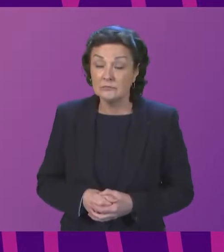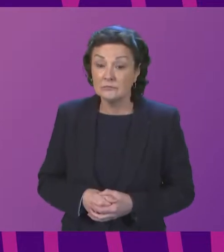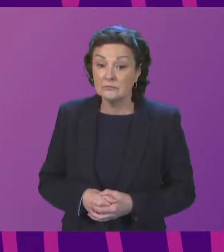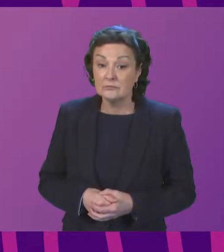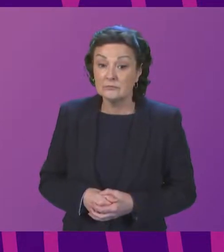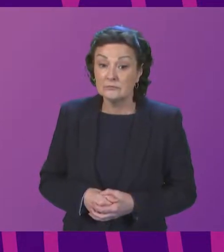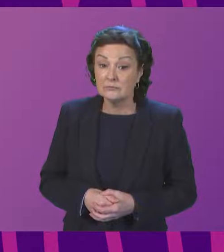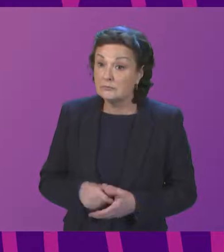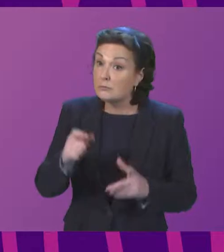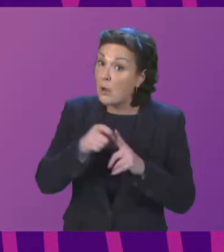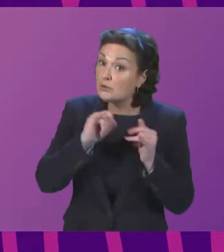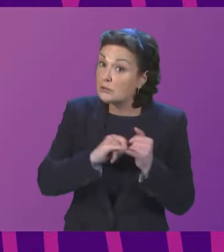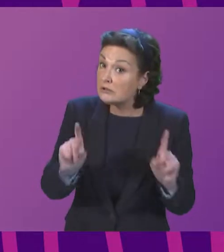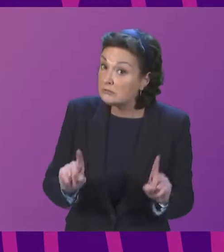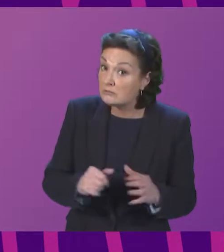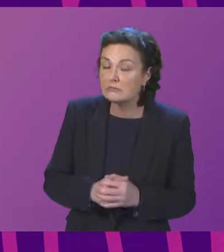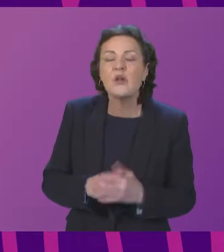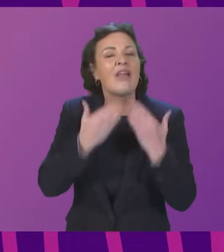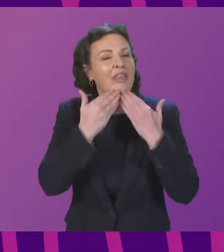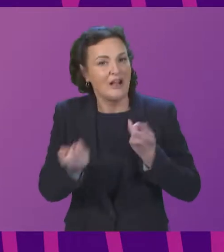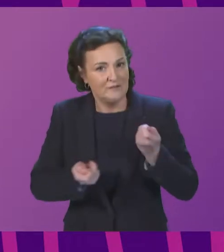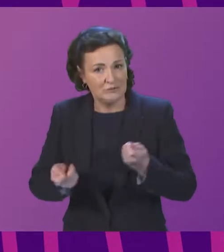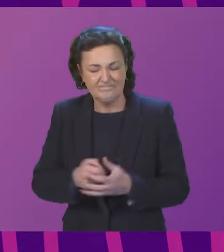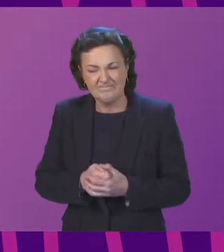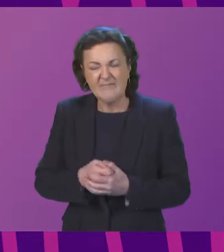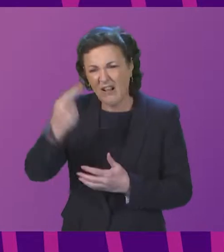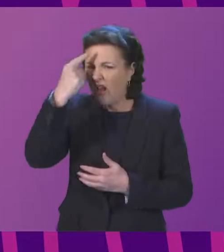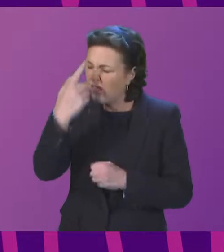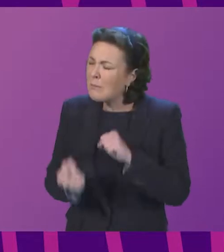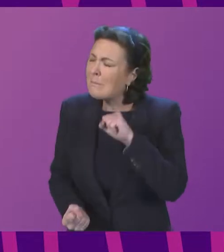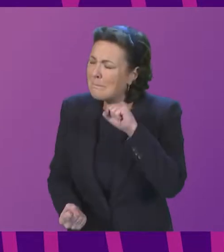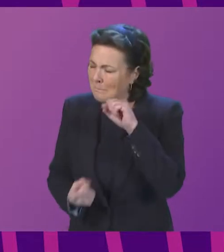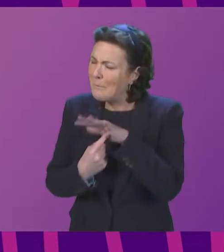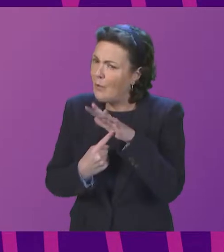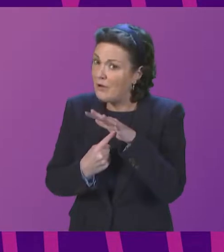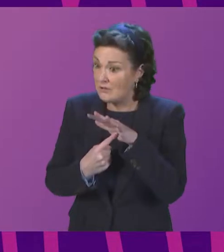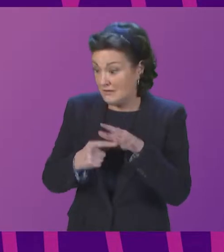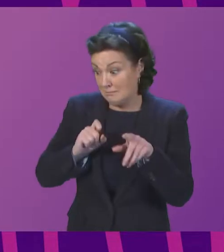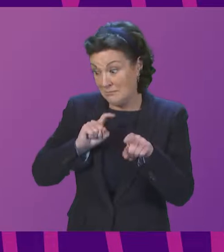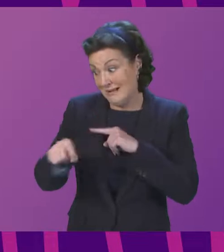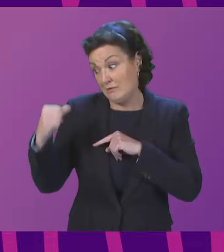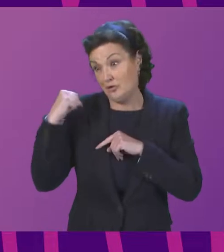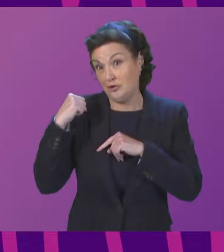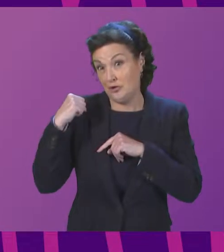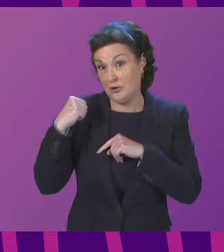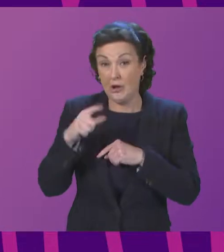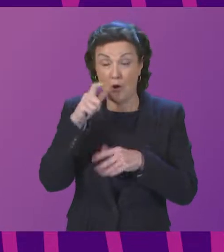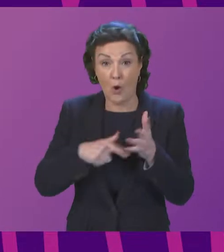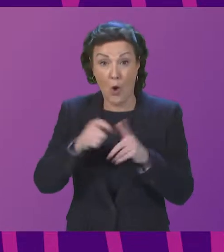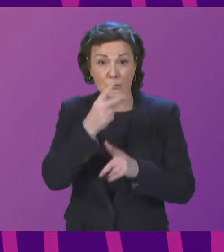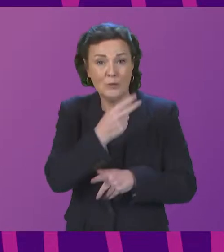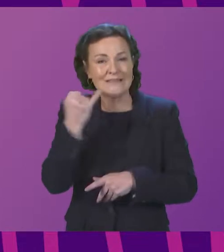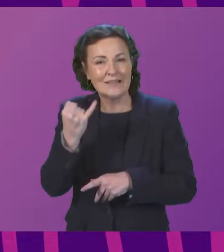Paul Sweeney? Thank you convener. think it is incredibly important certainly during COP26 RSPB did a fantastic